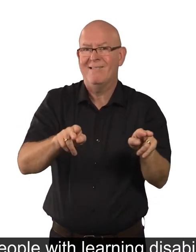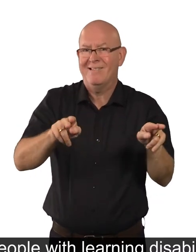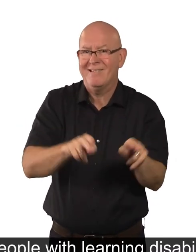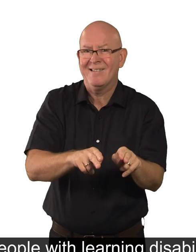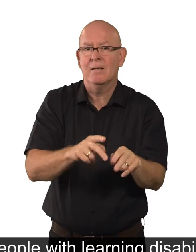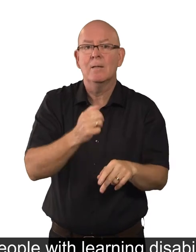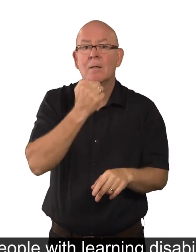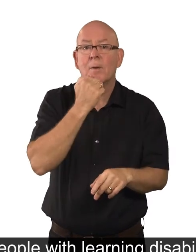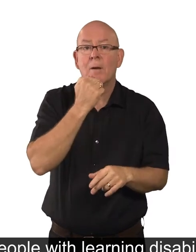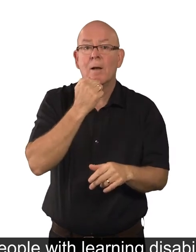go into hospital.